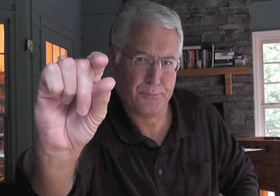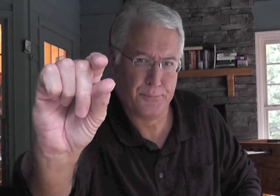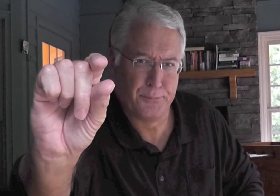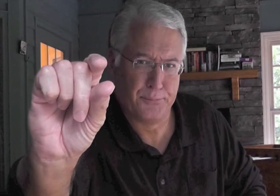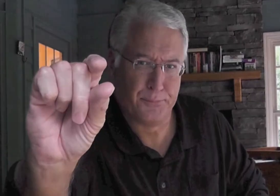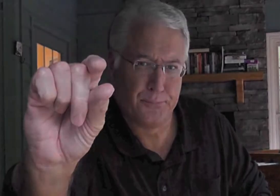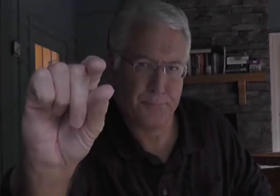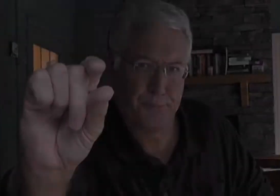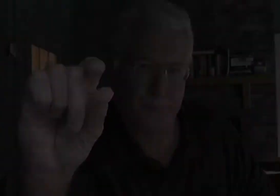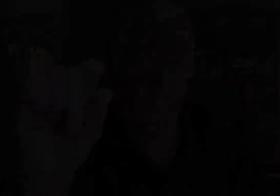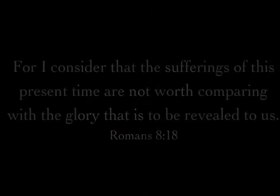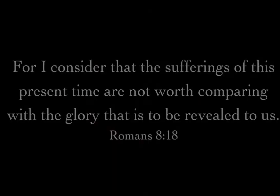big.